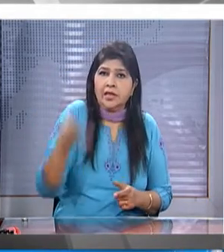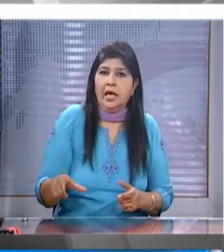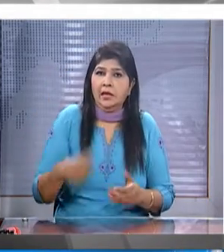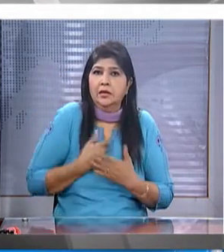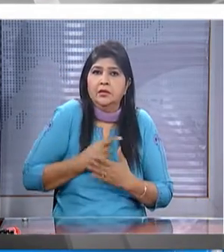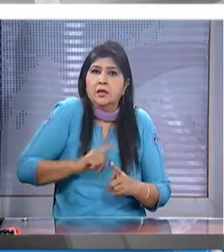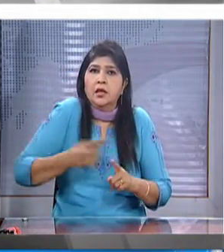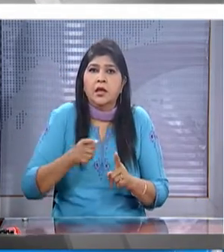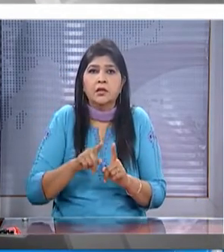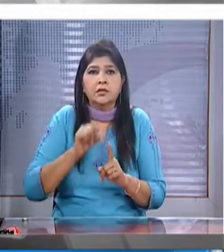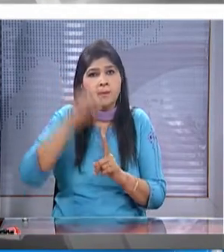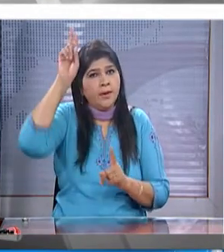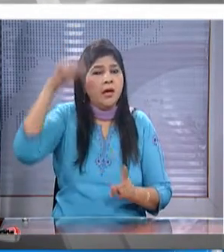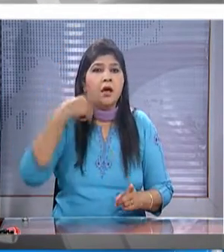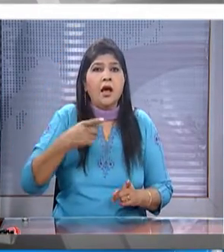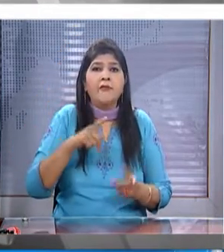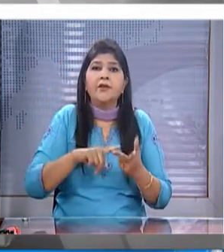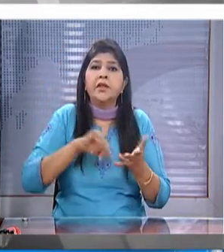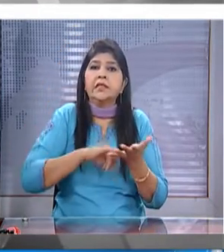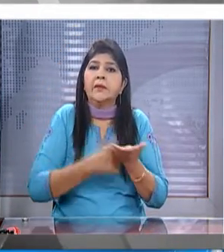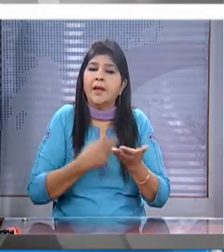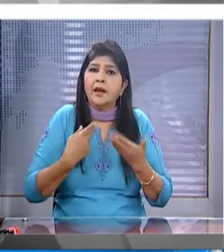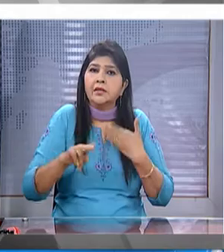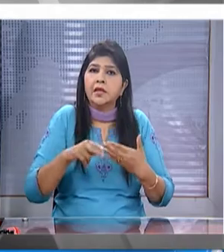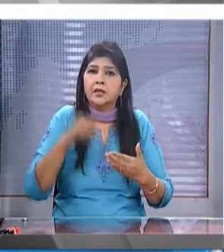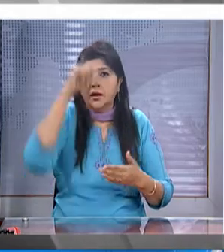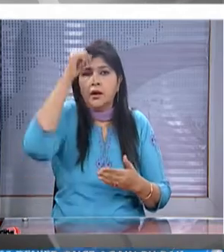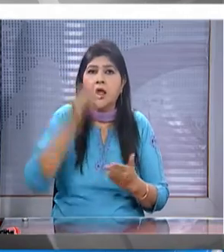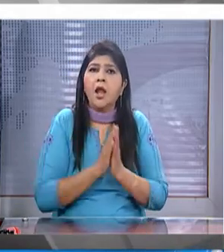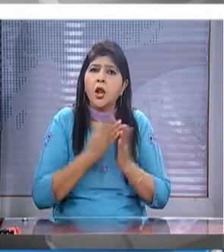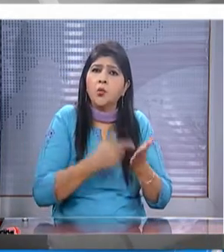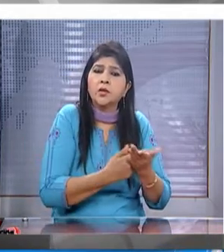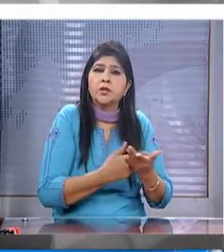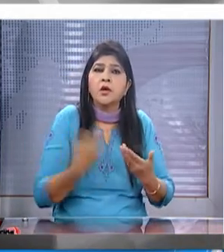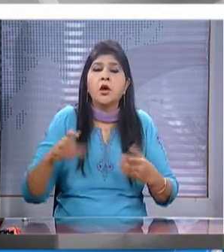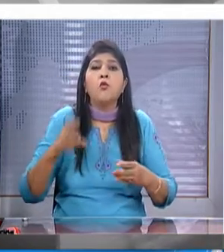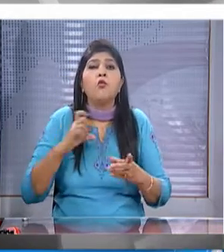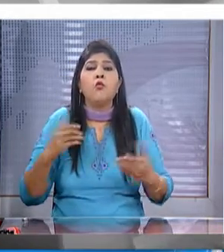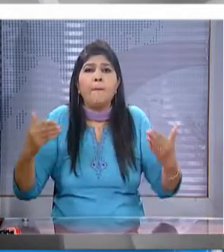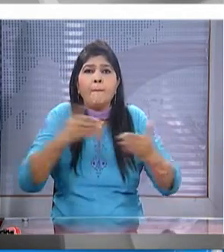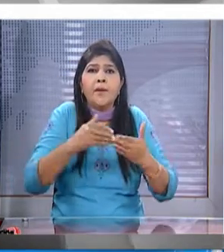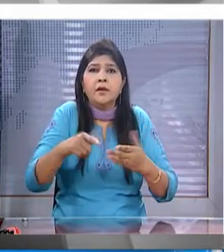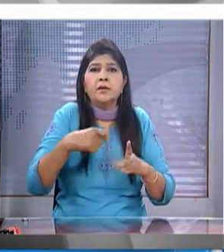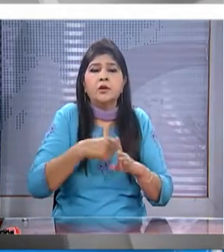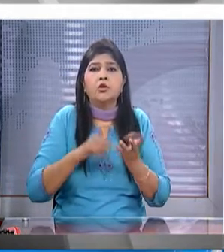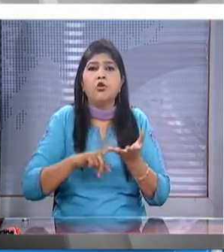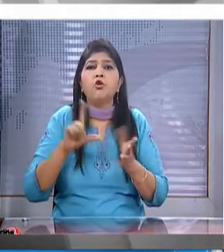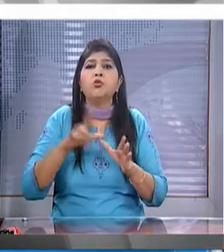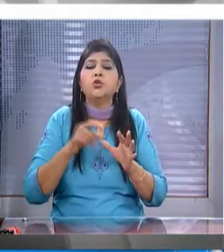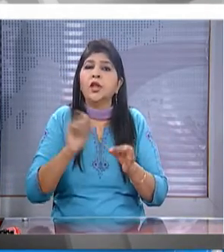against pakistan after islamabad rejected india's request for consular access to kulbushan jadav